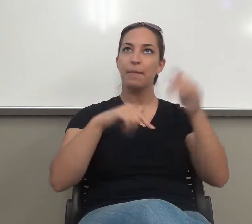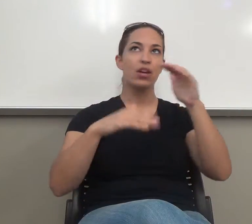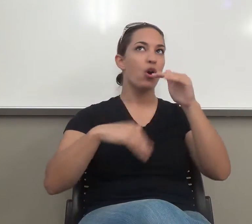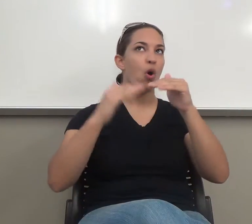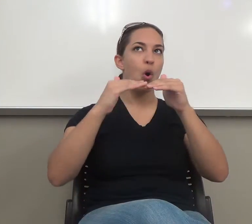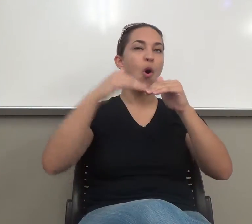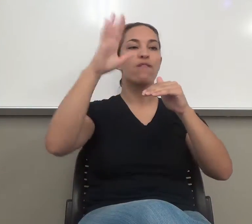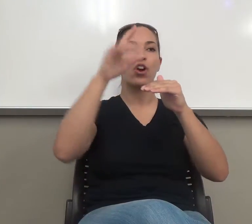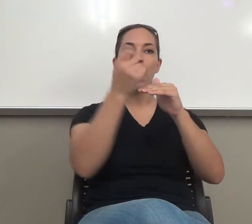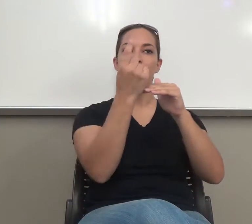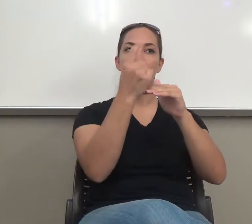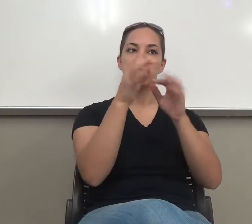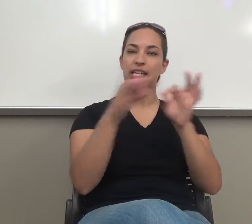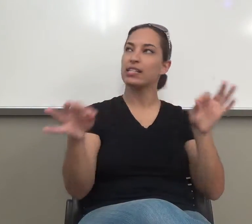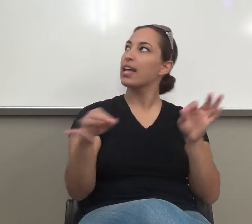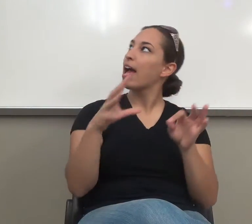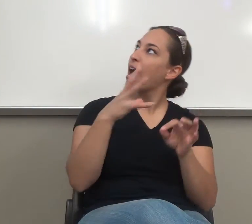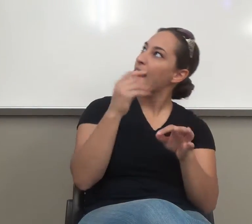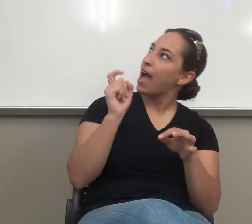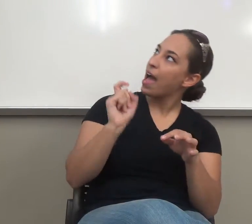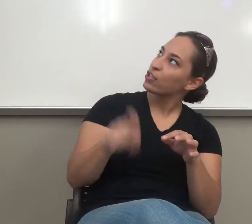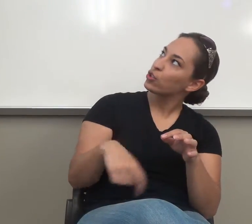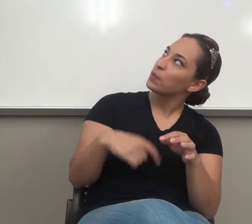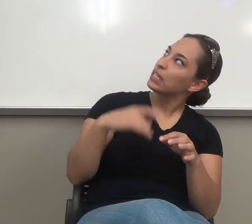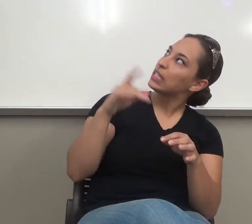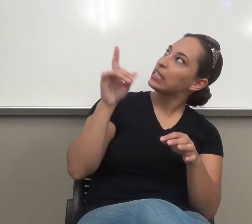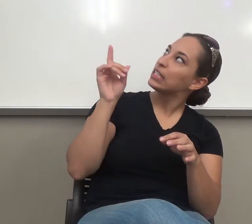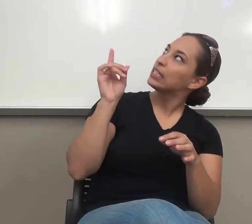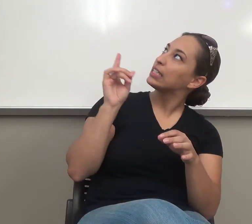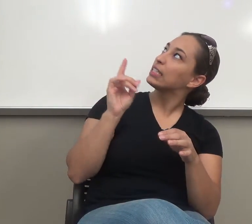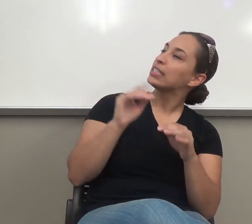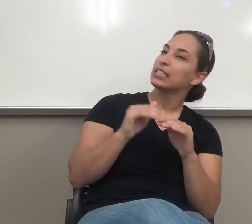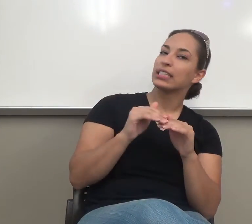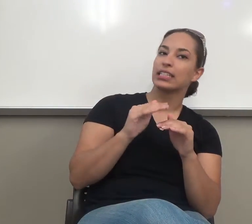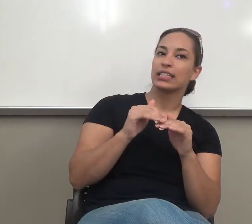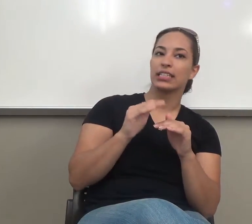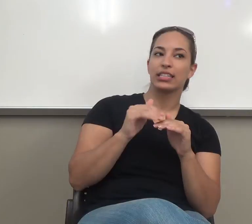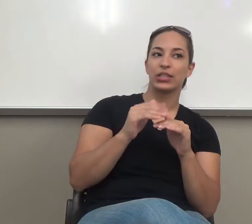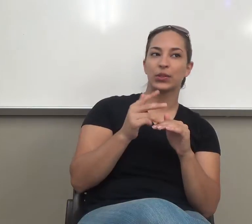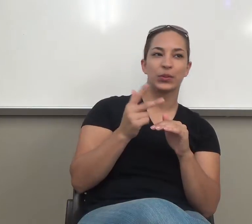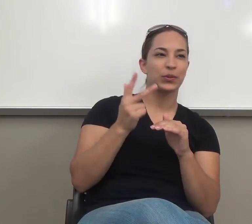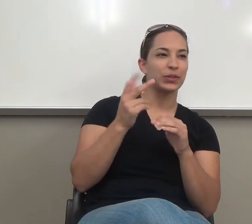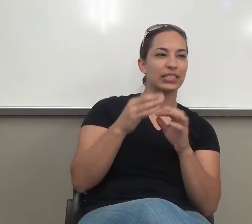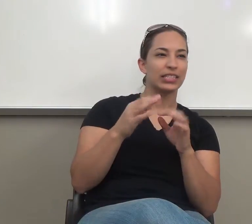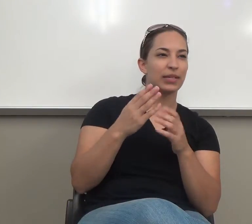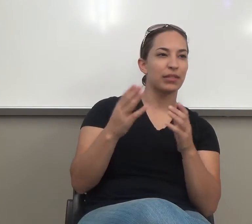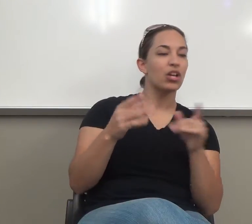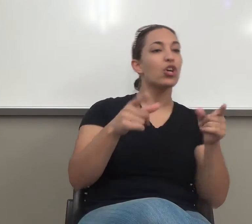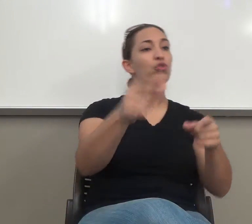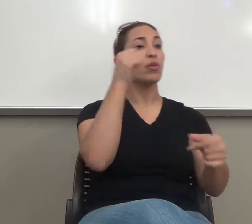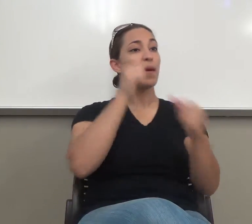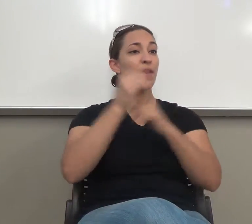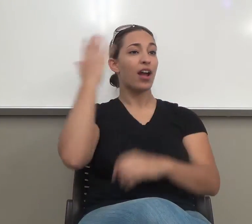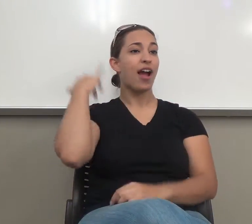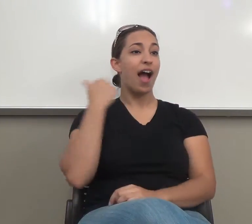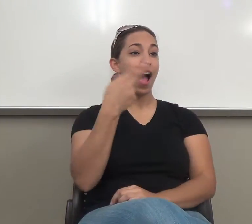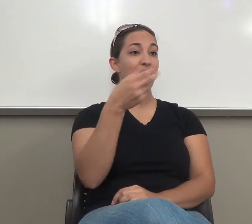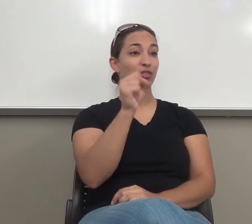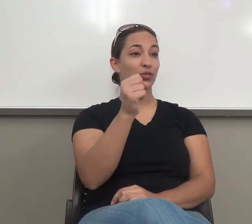From your high school, what do you remember your teacher saying about how long a paragraph was supposed to be? How many sentences? Five. Anybody